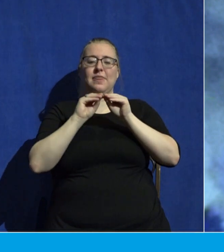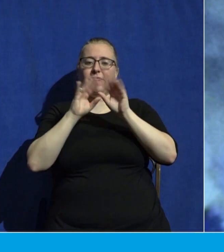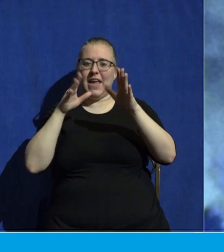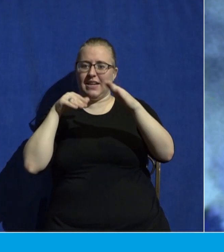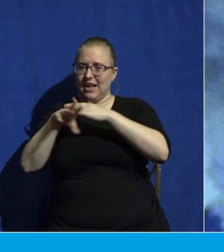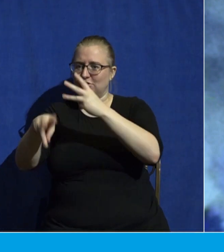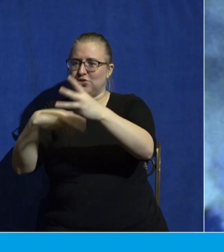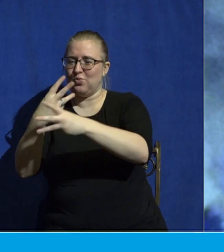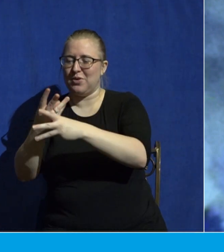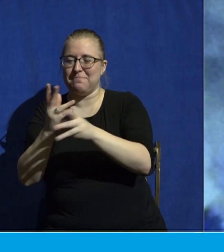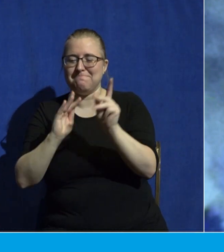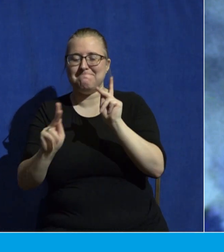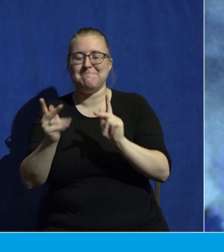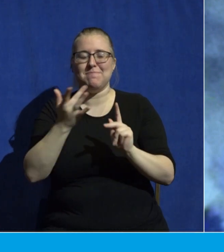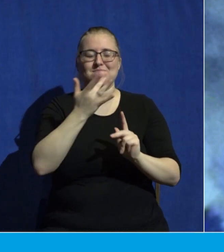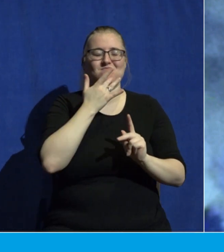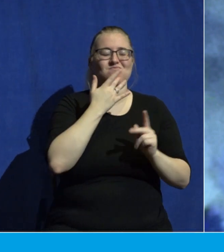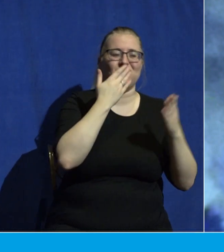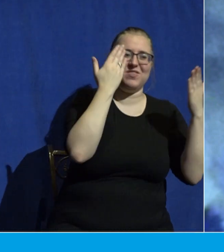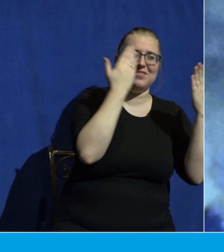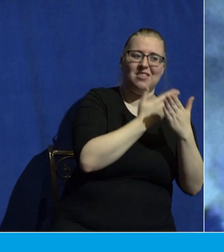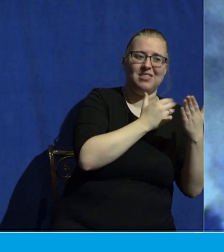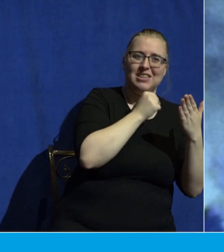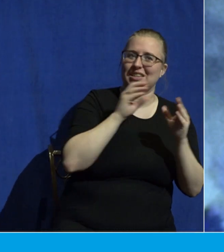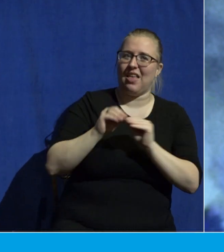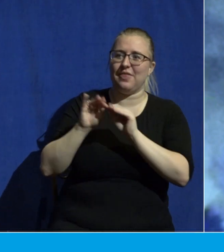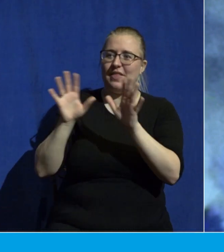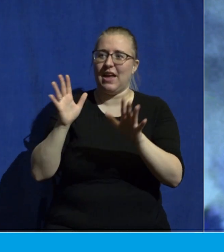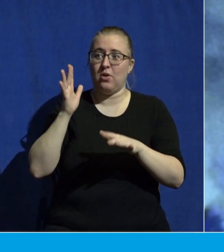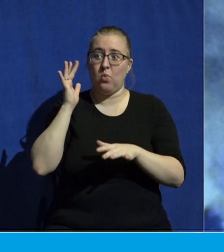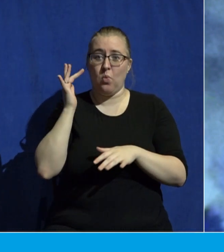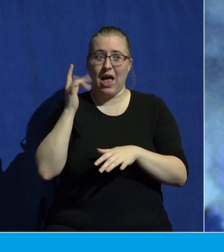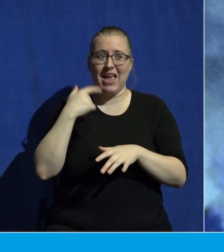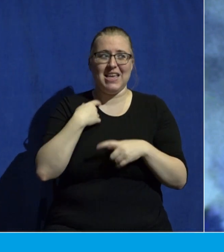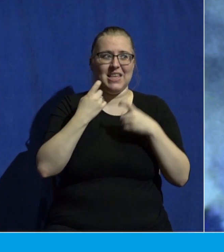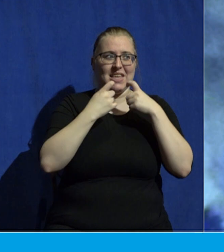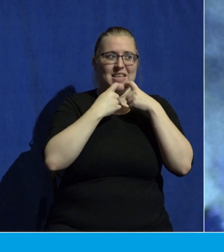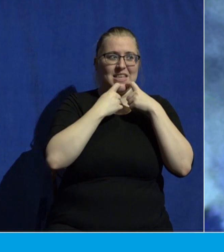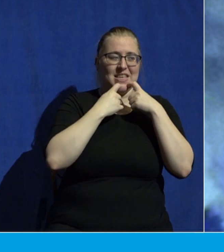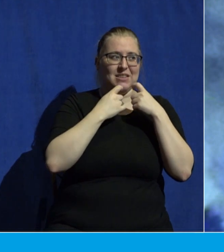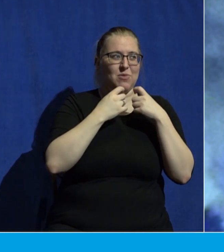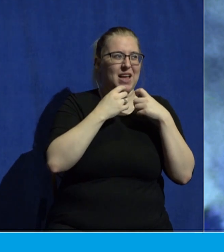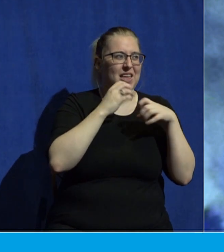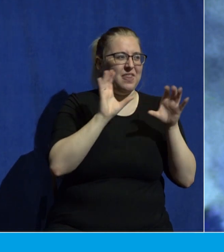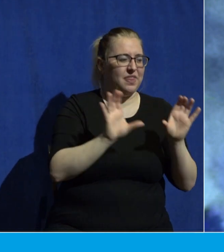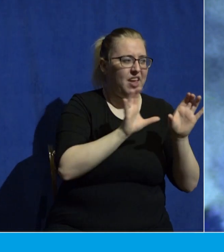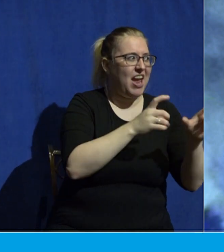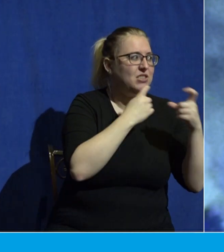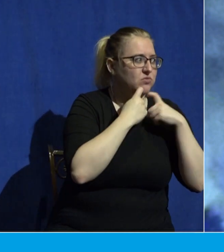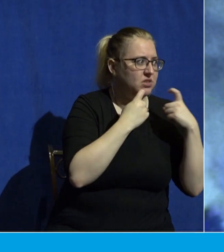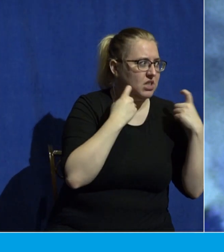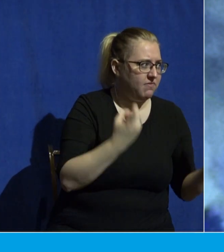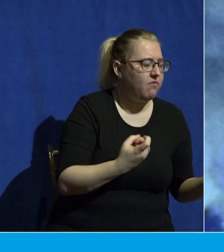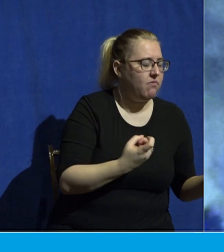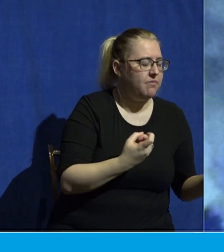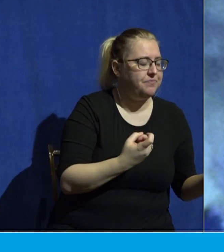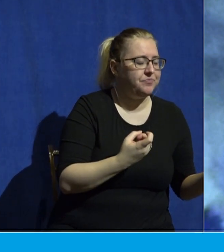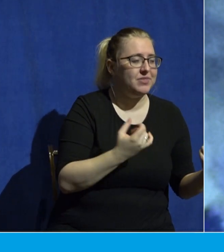darkness rather than the light because their works were evil. For everyone who does wicked things